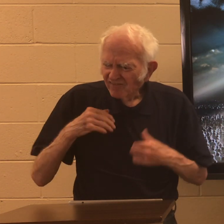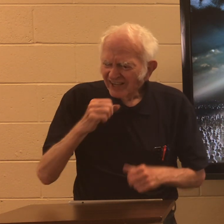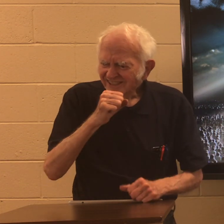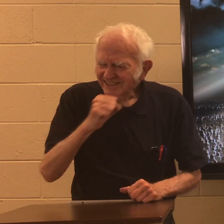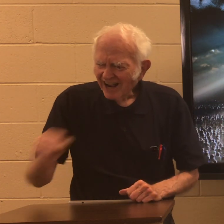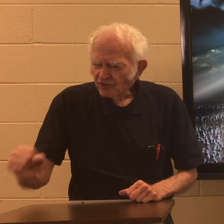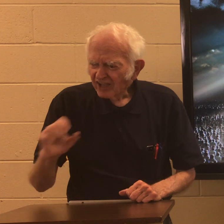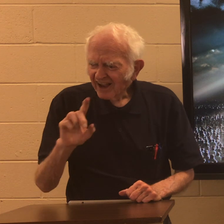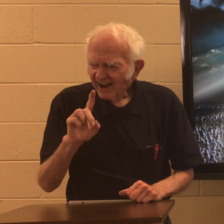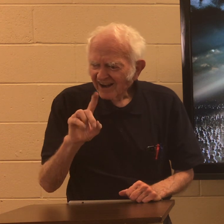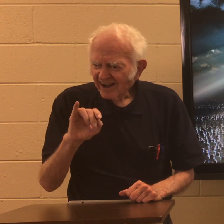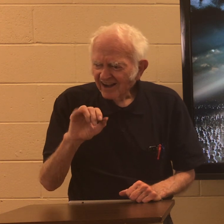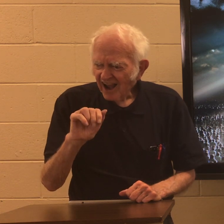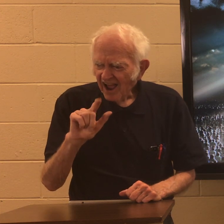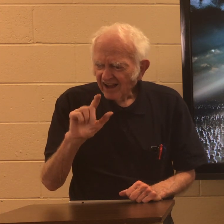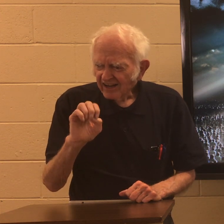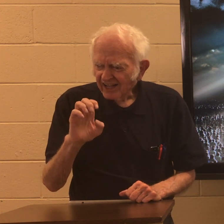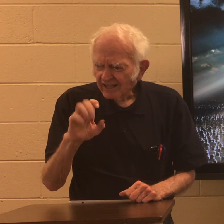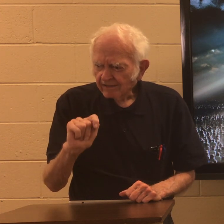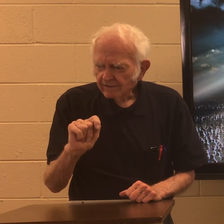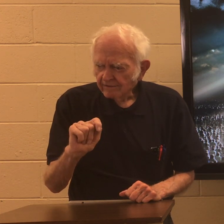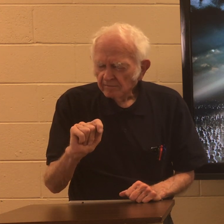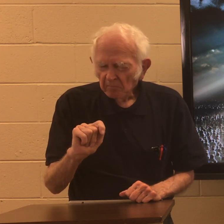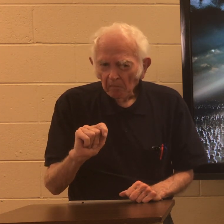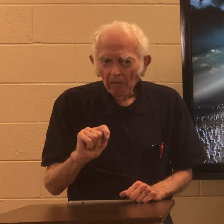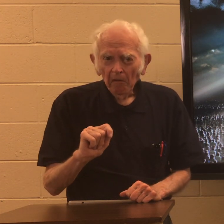have a southern drawl. Or southern dialect.